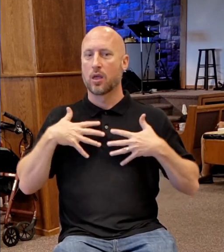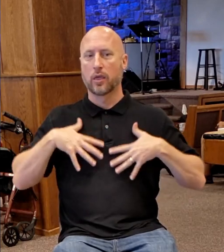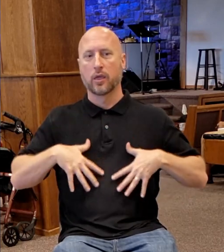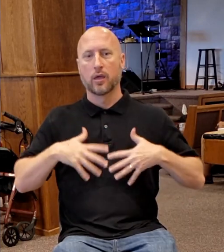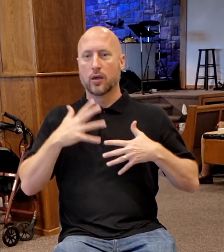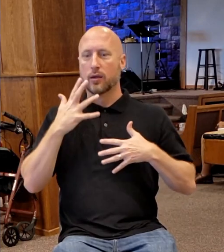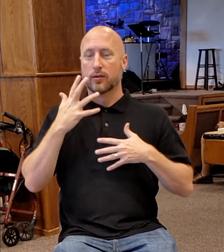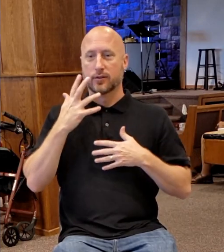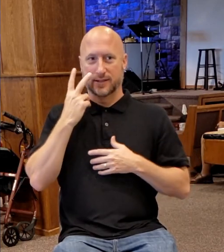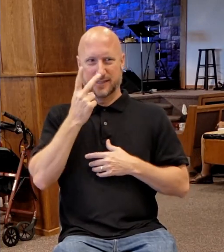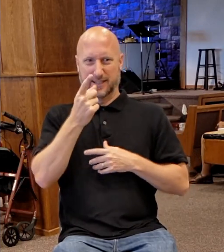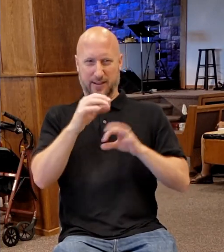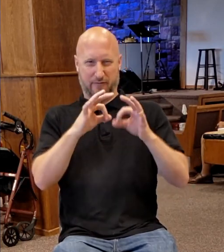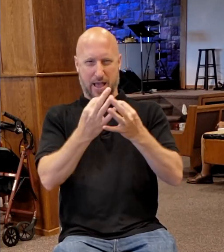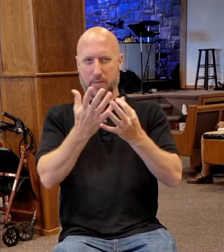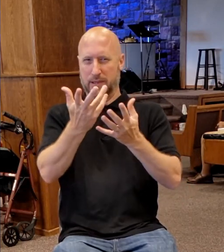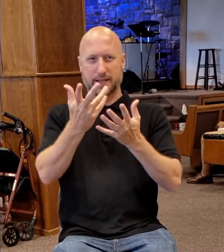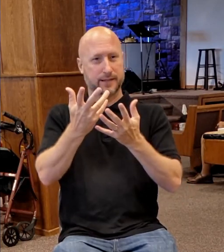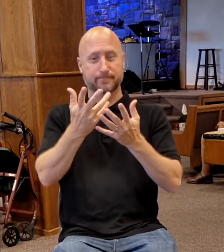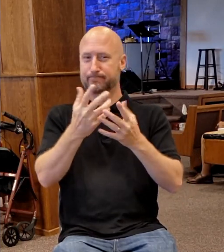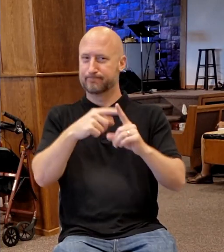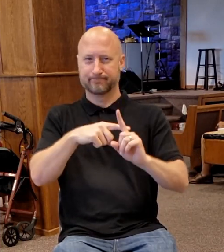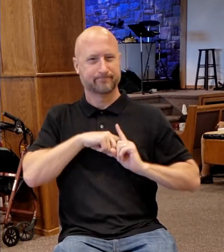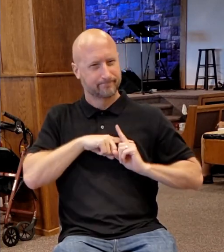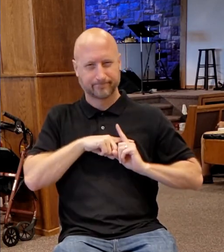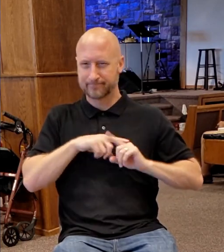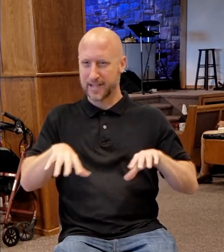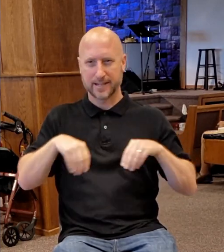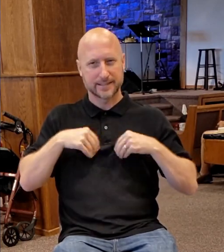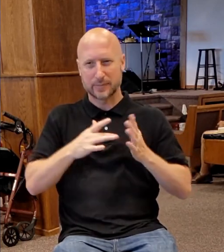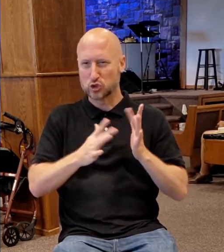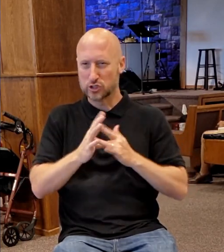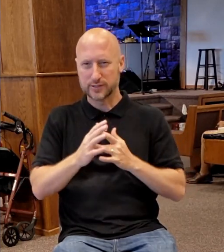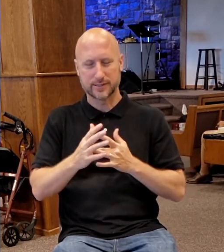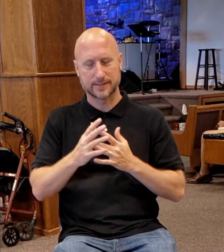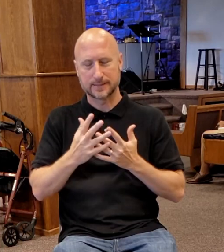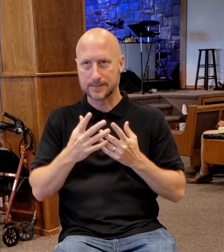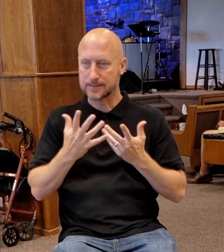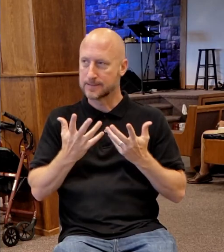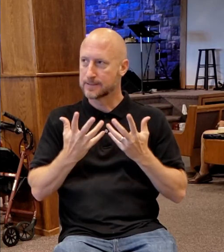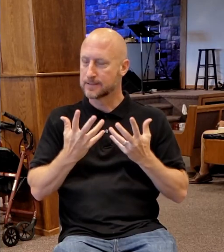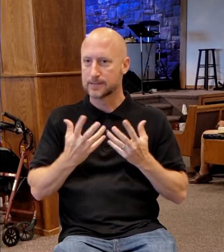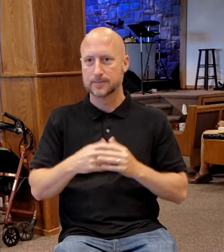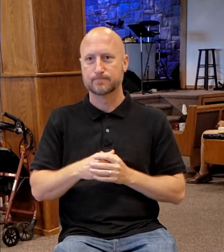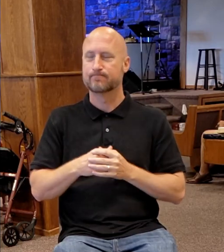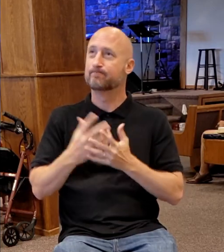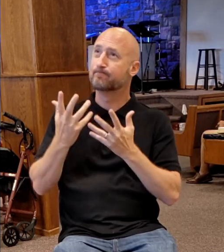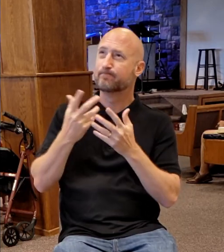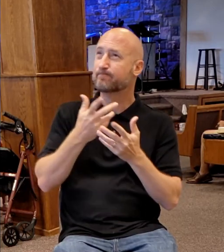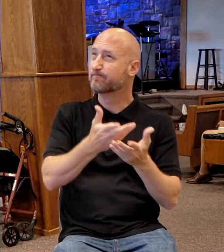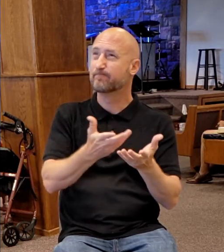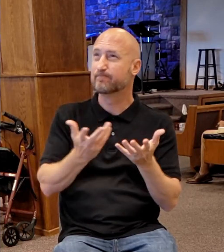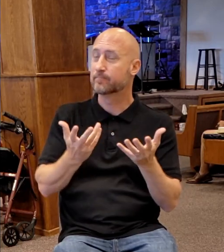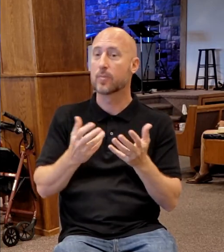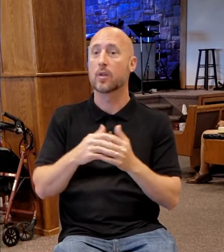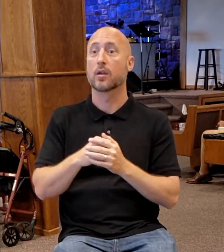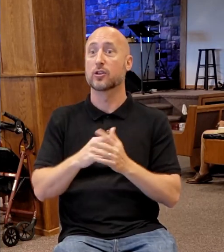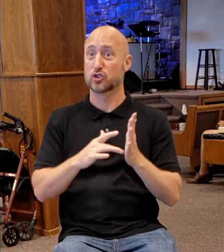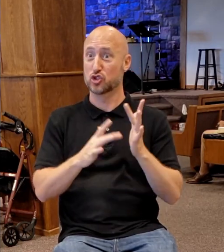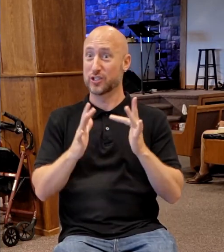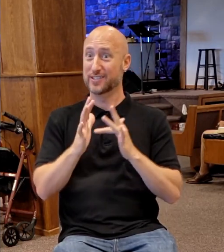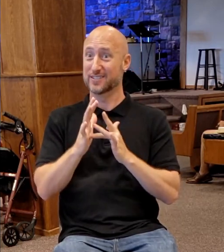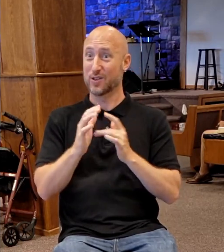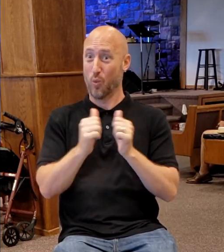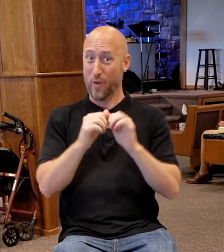family won to Christ. Or we feel like, I've done my best. I'm not making any progress. Jesus was with them,